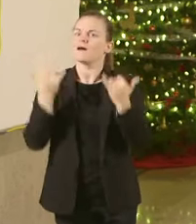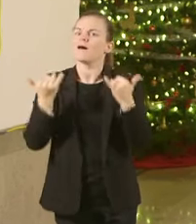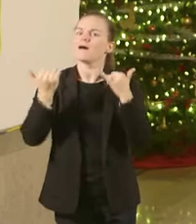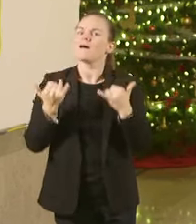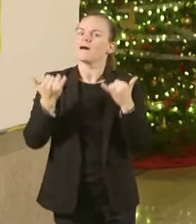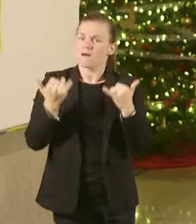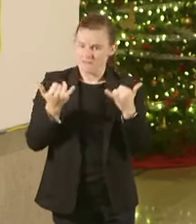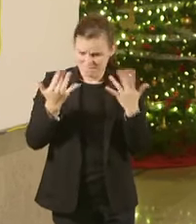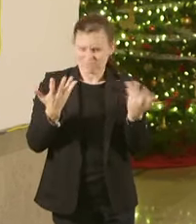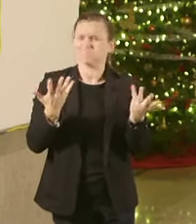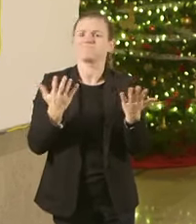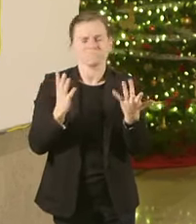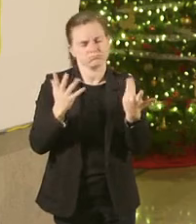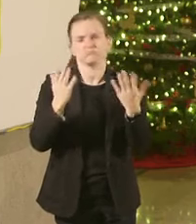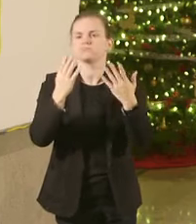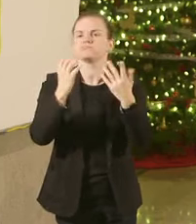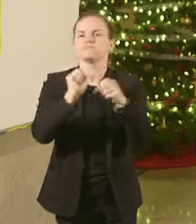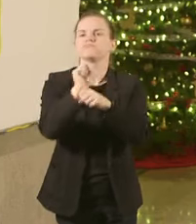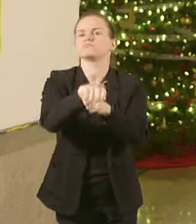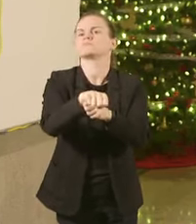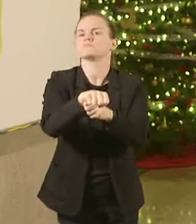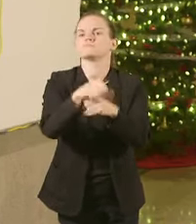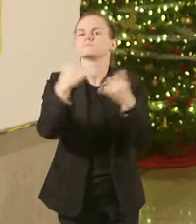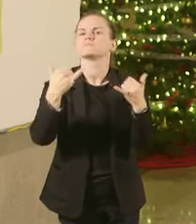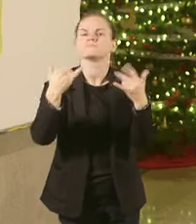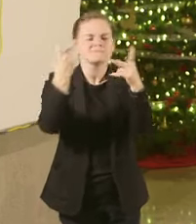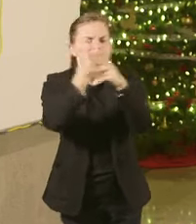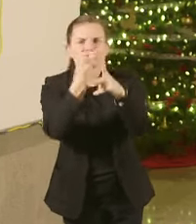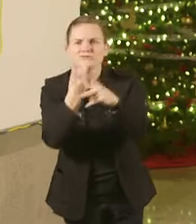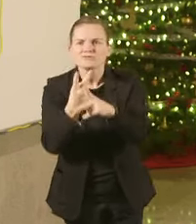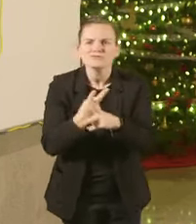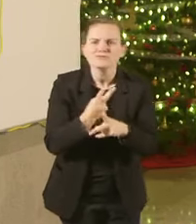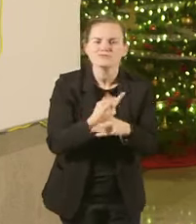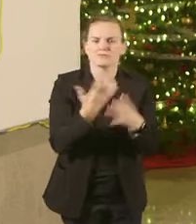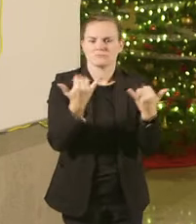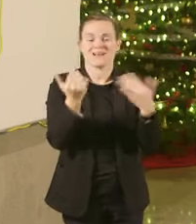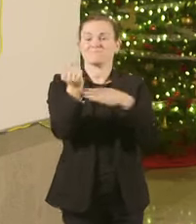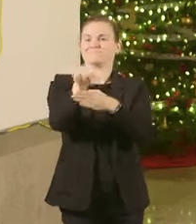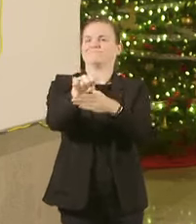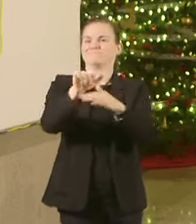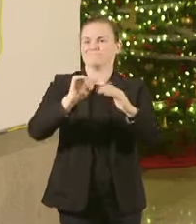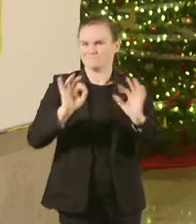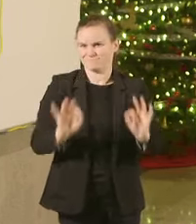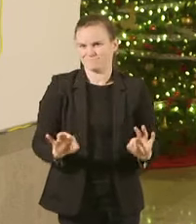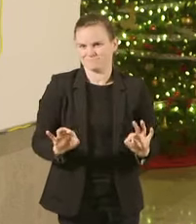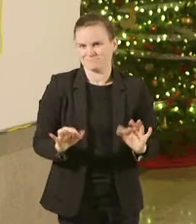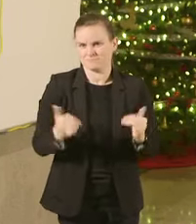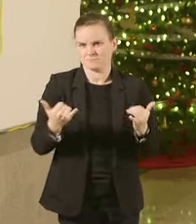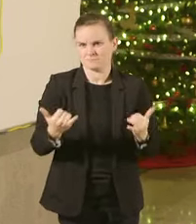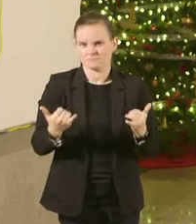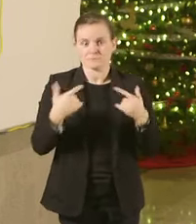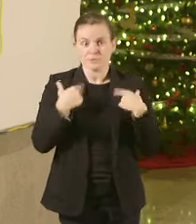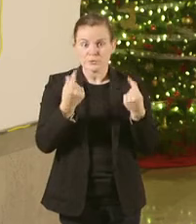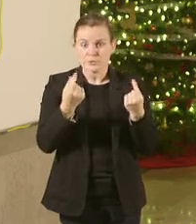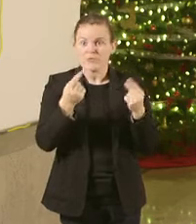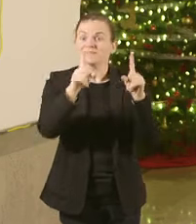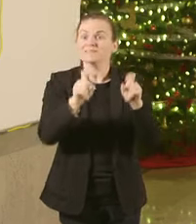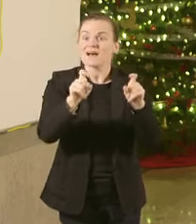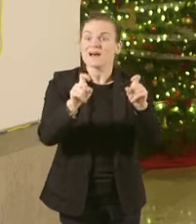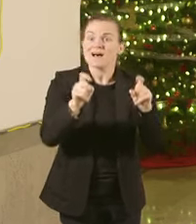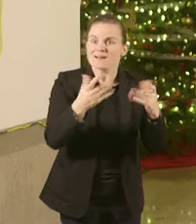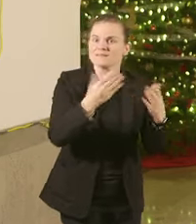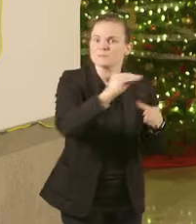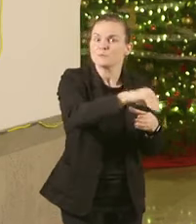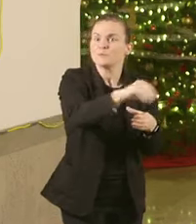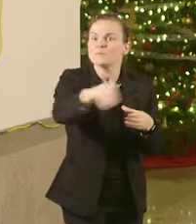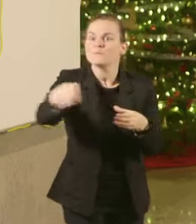this state Missourians didn't found solutions to that When we started trying to do mobile testing do the testing numbers were very few in the beginning People again